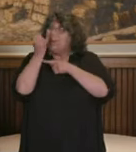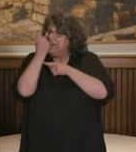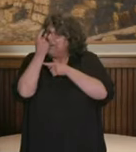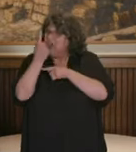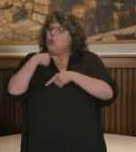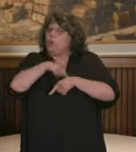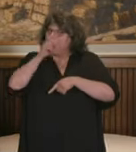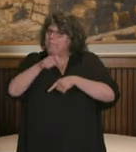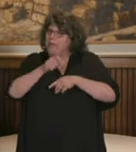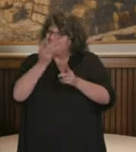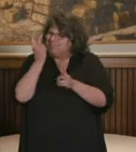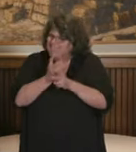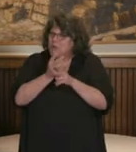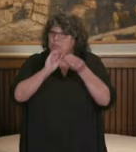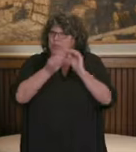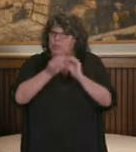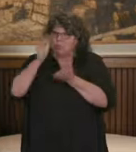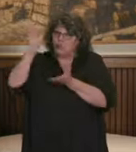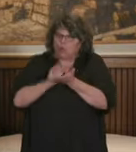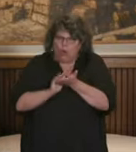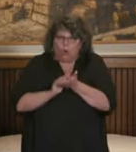these trend lines in the next number of weeks. much. Thank you. Thank Thank